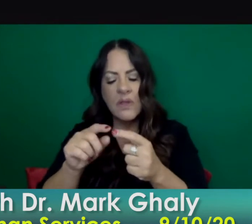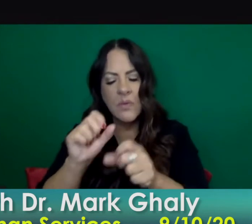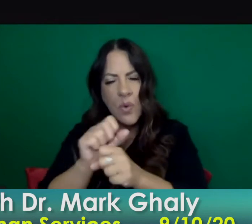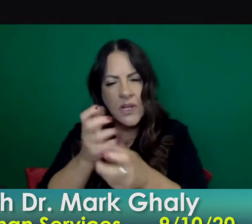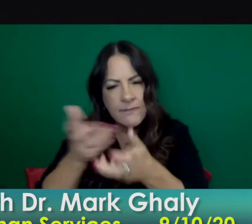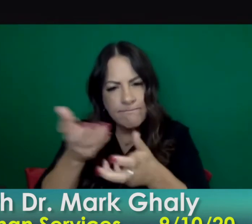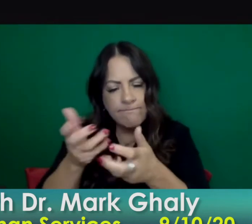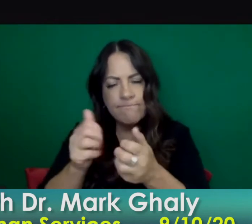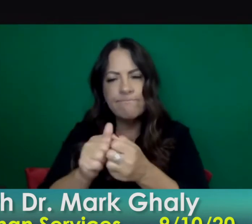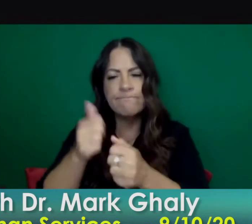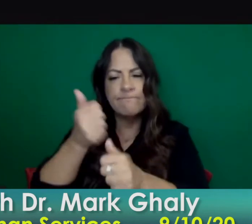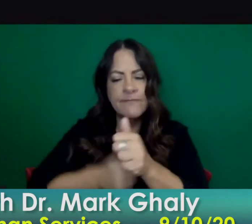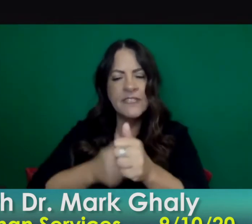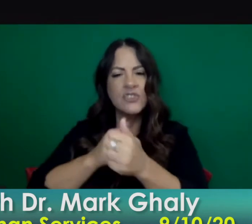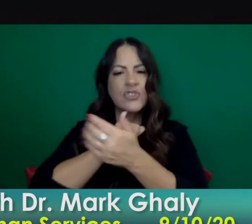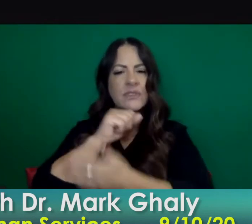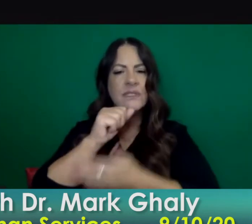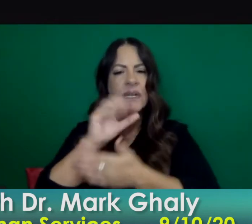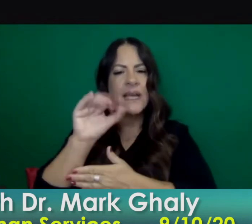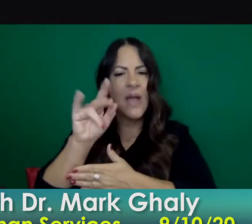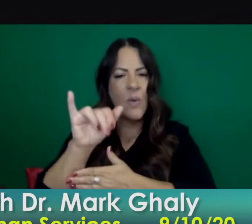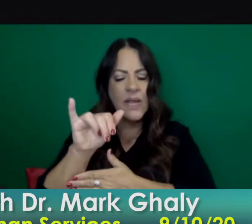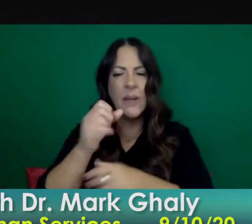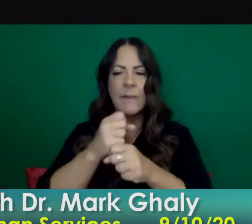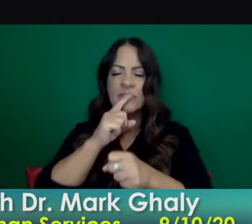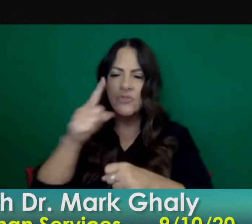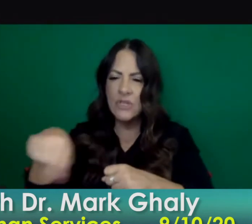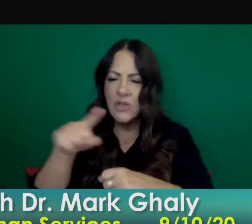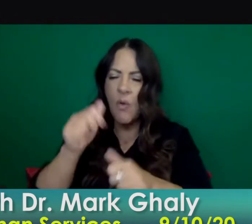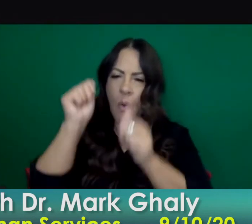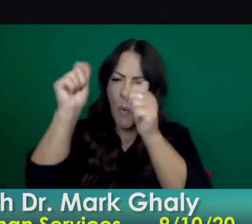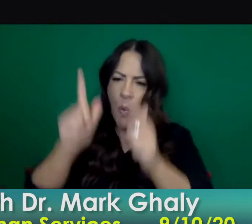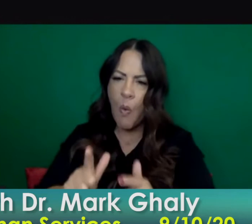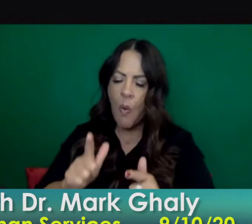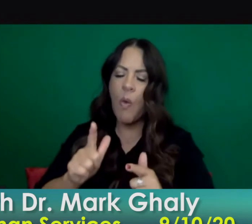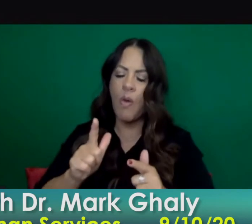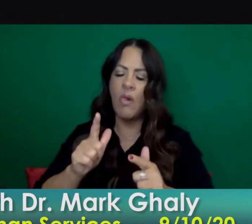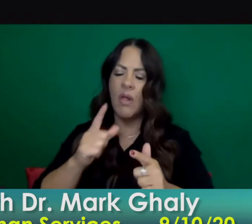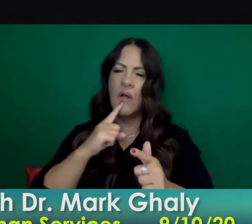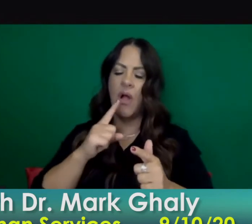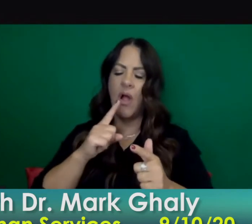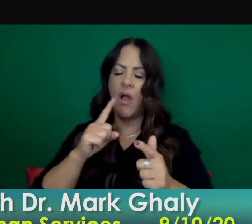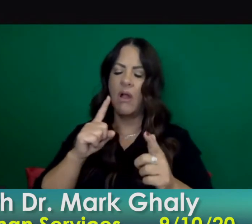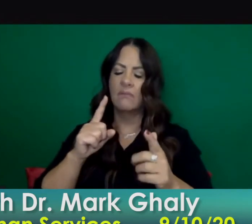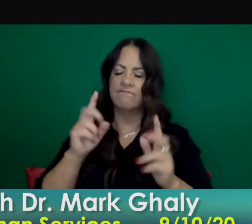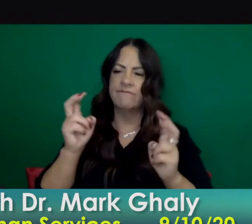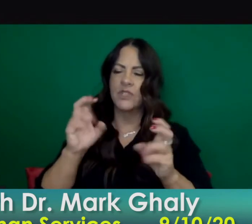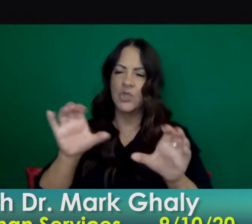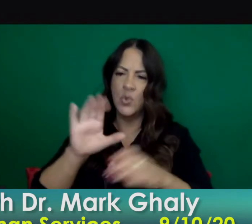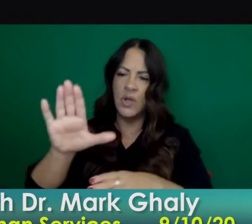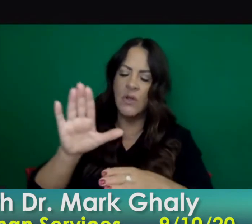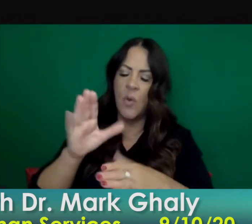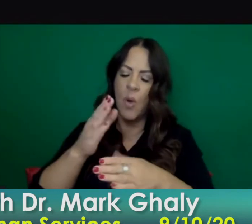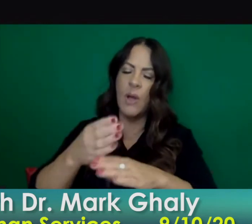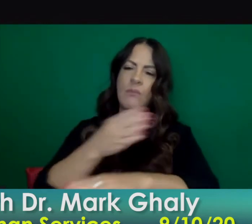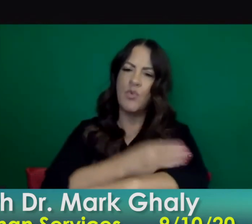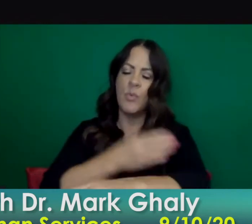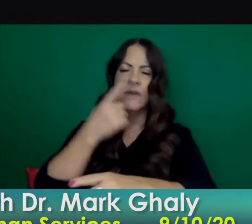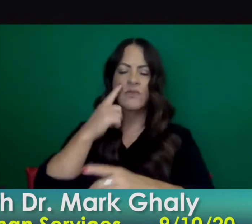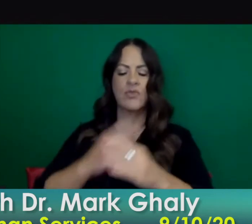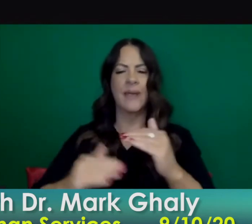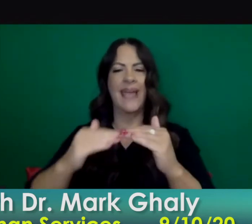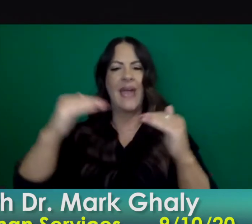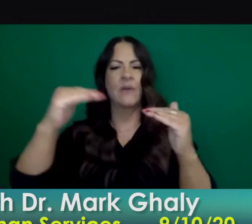that achieving the equity metric is in reach that it allows us as a state to continue moving